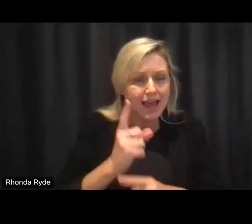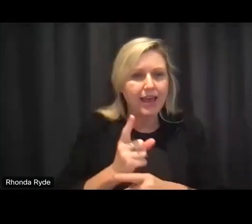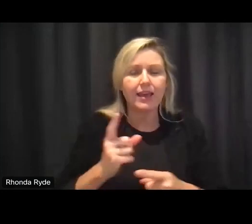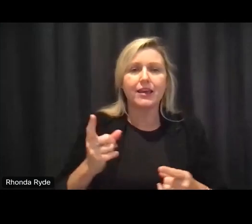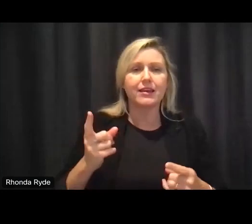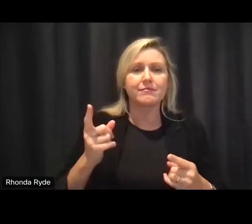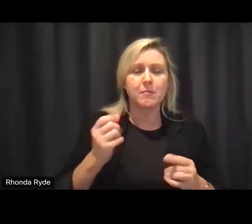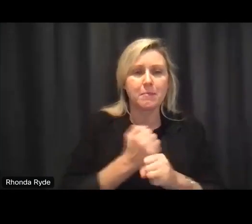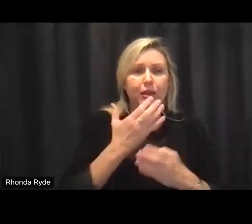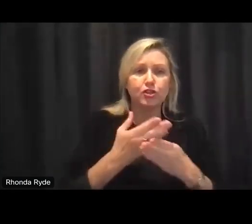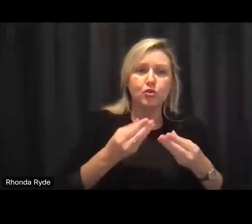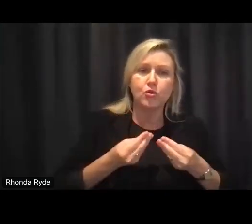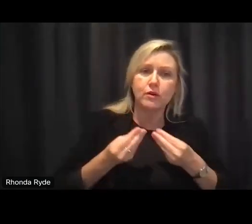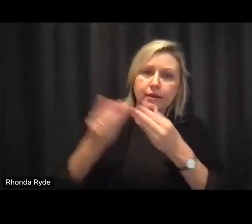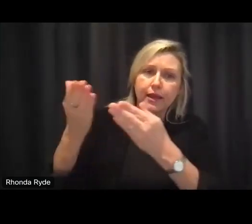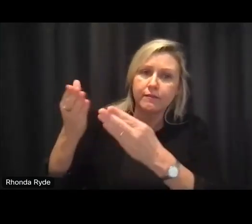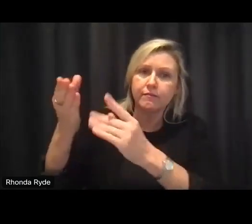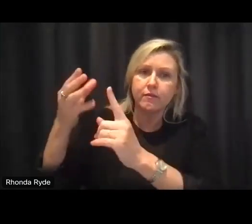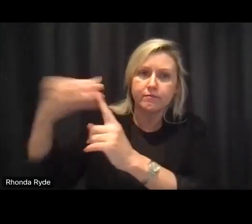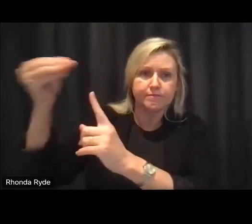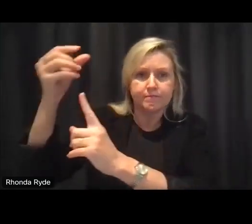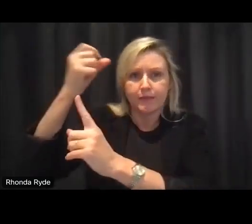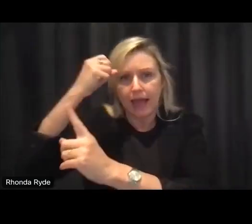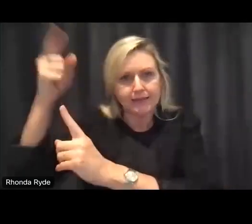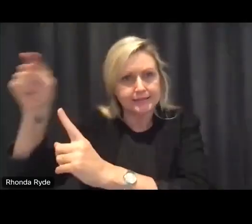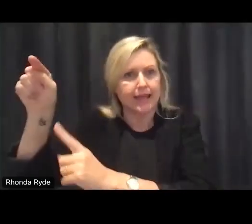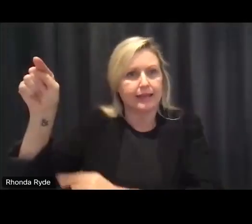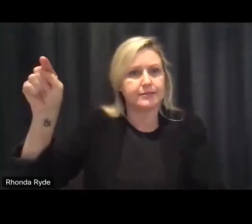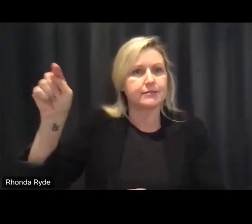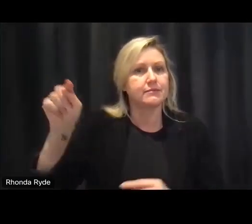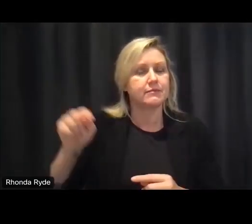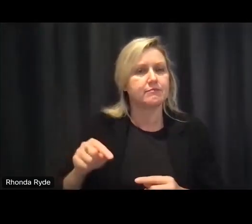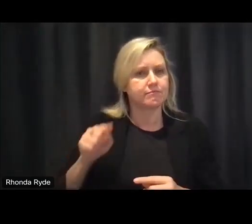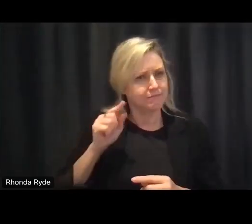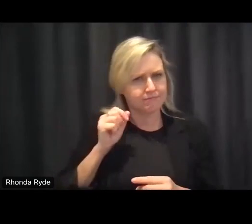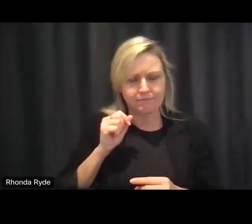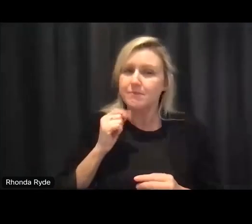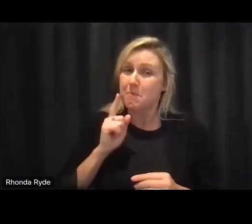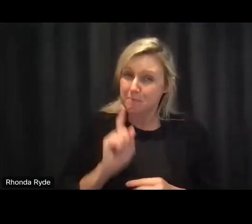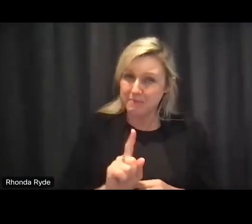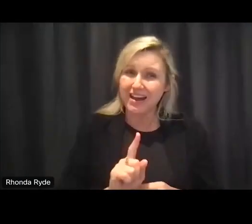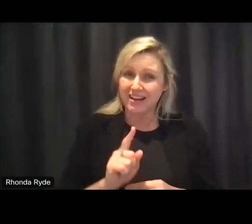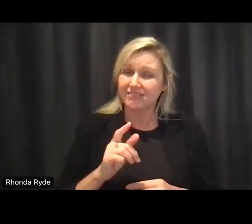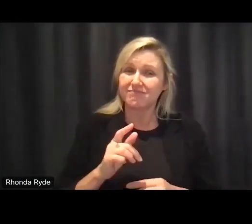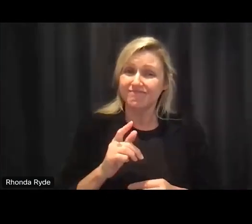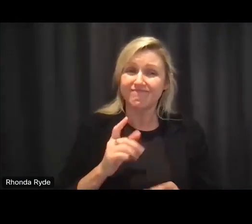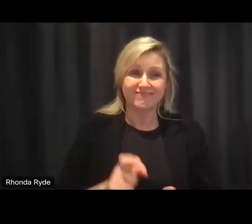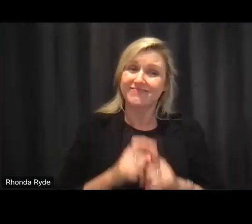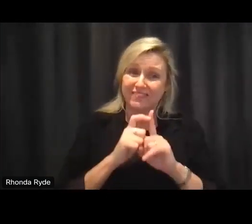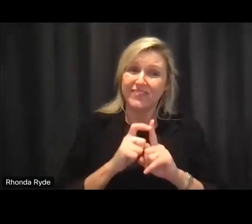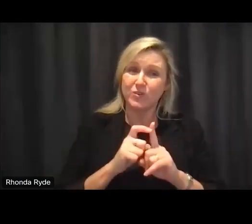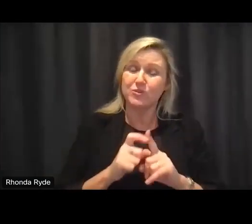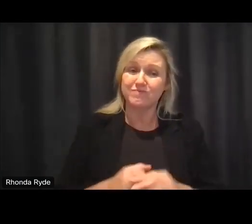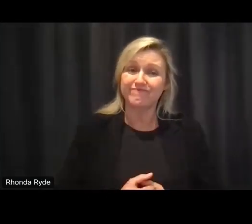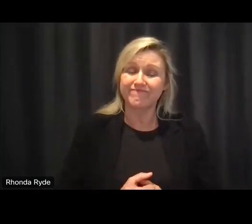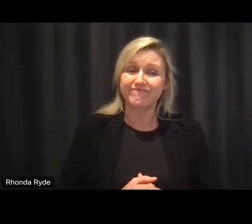received and acted upon um and that's really really difficult i think because we